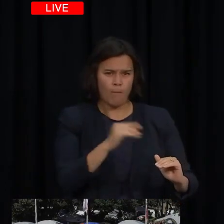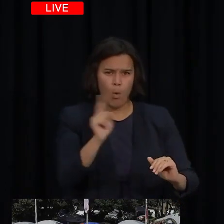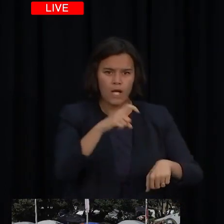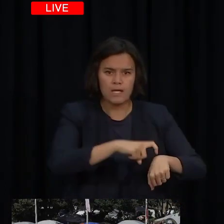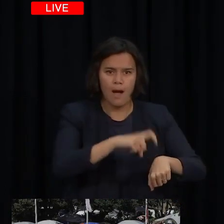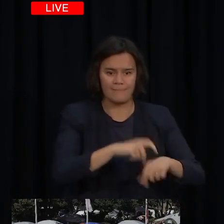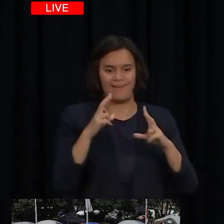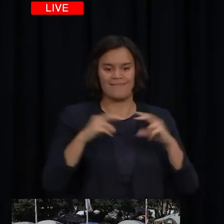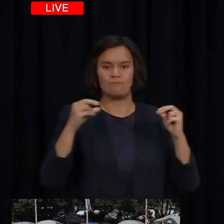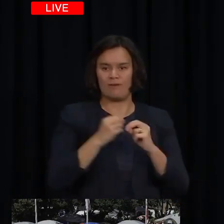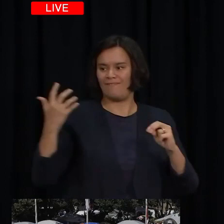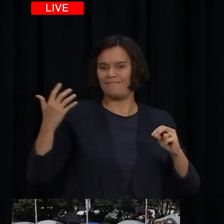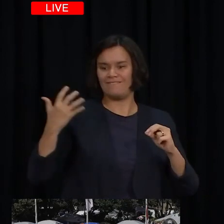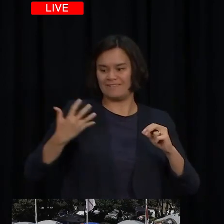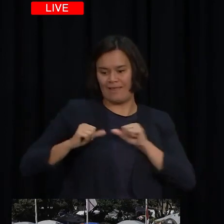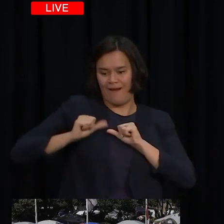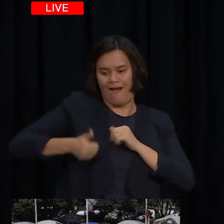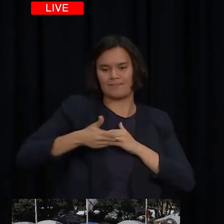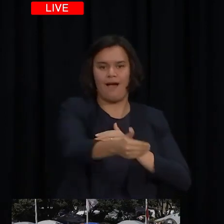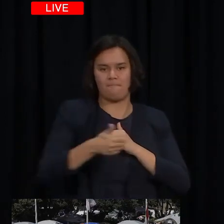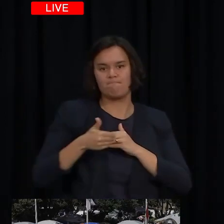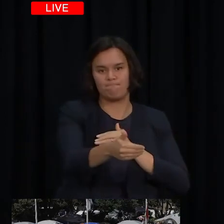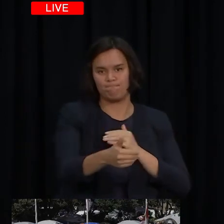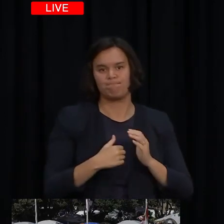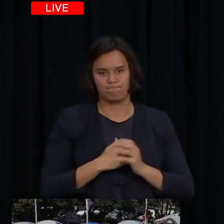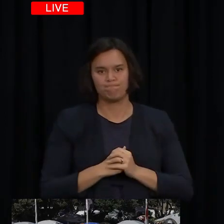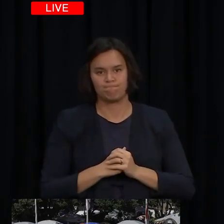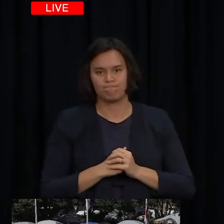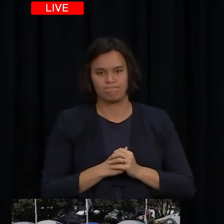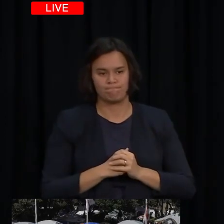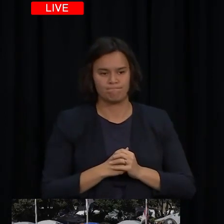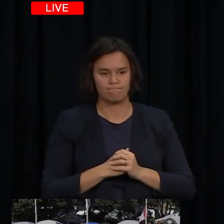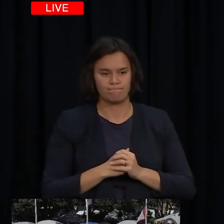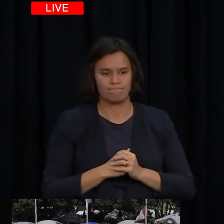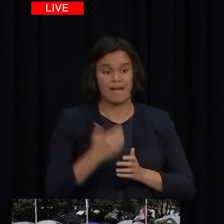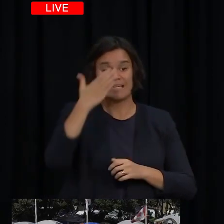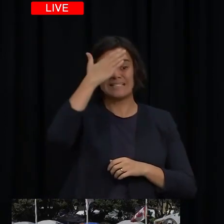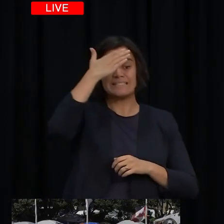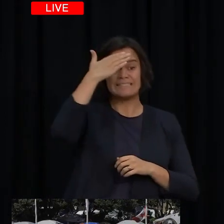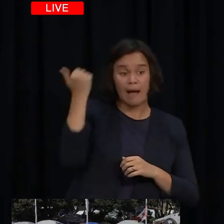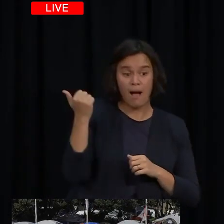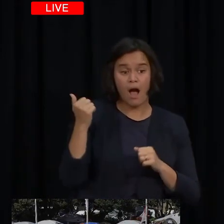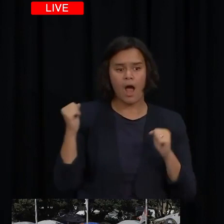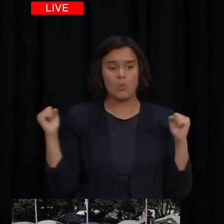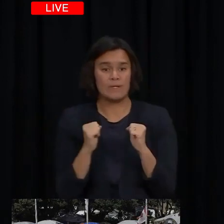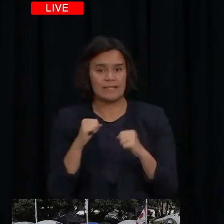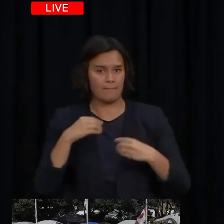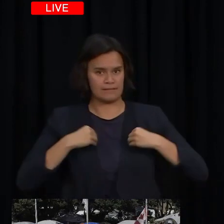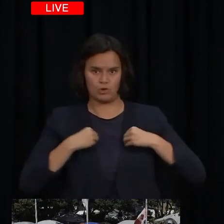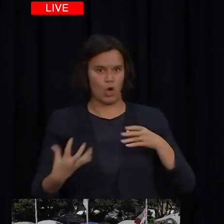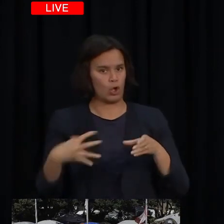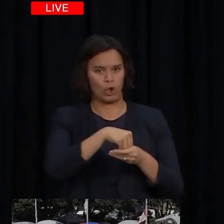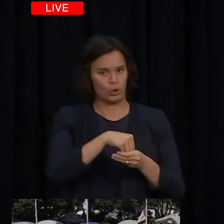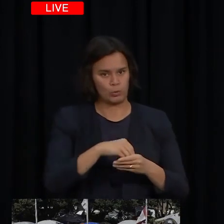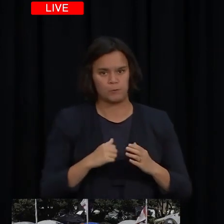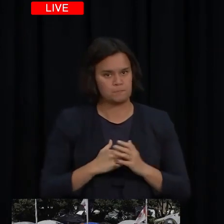exceptions for seasonal businesses. The revenue drop test is the most effective way to target support to where it is needed most. It